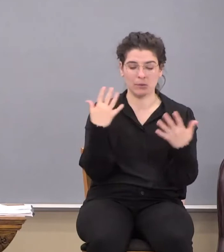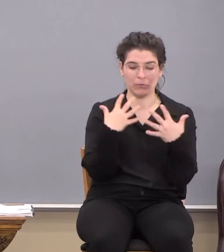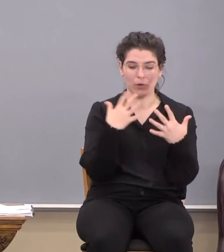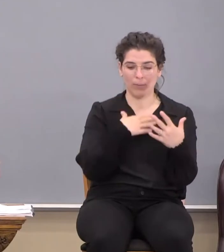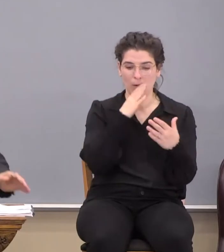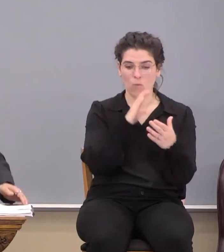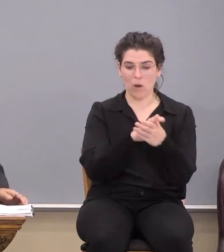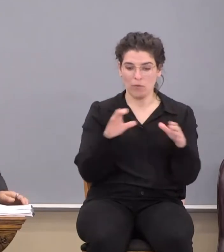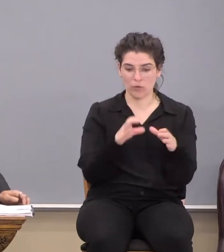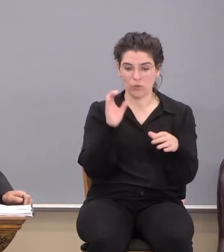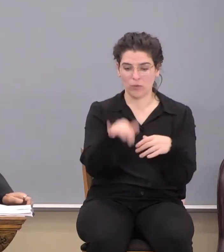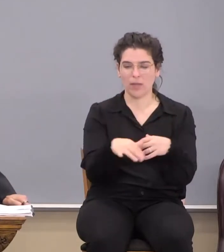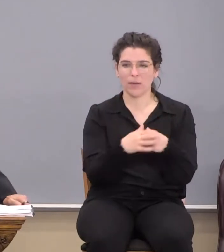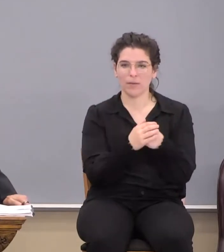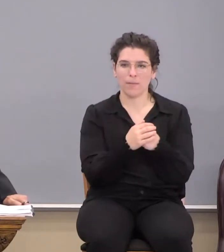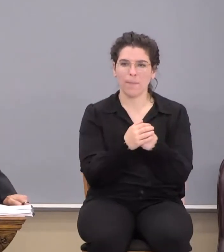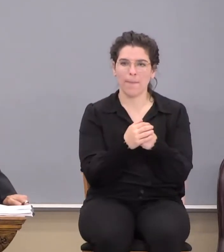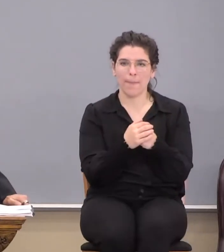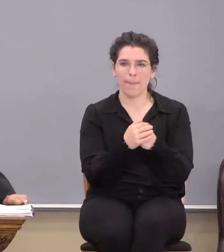come up and do it, right?